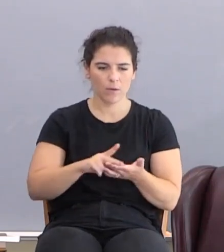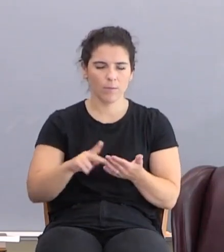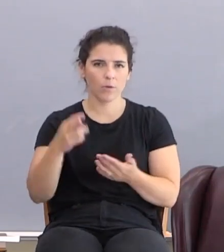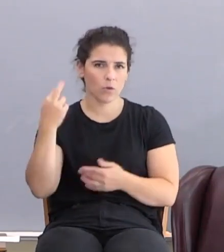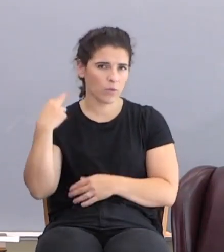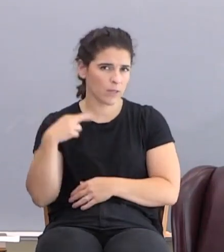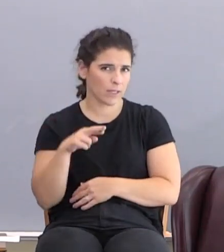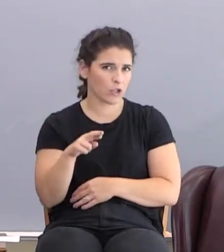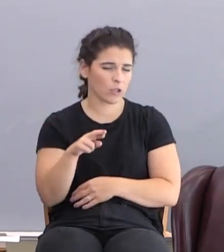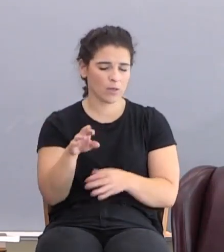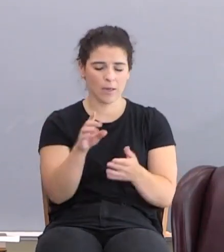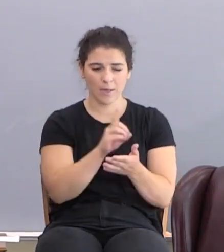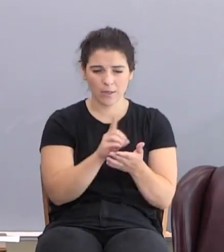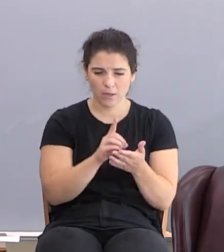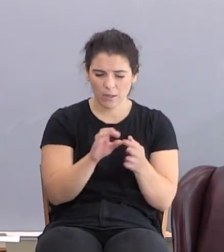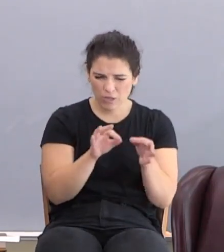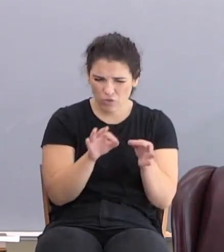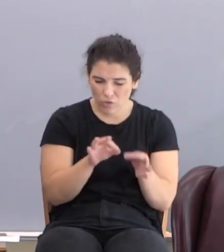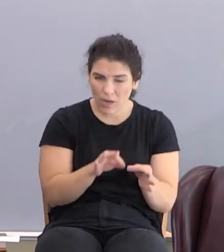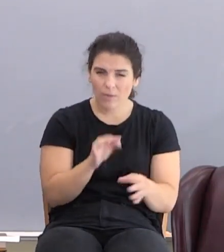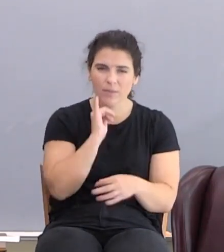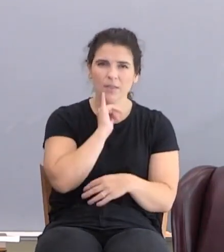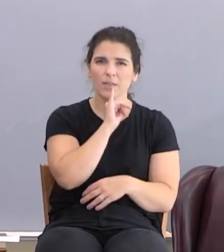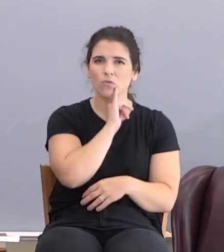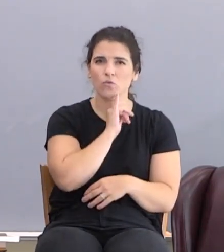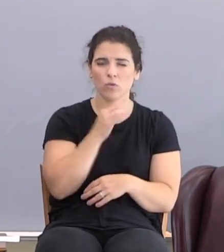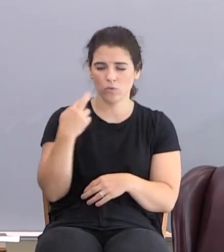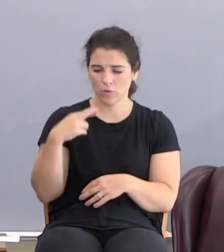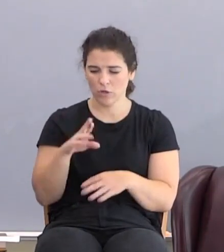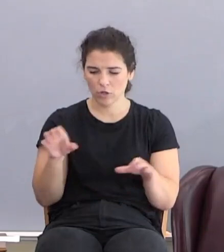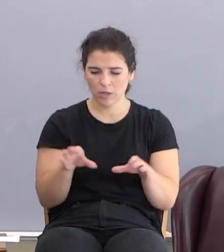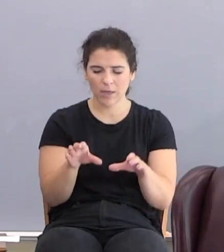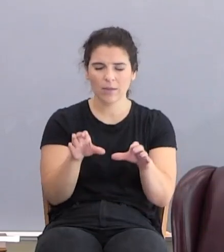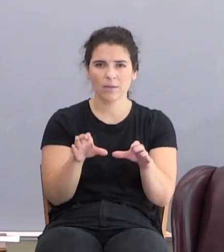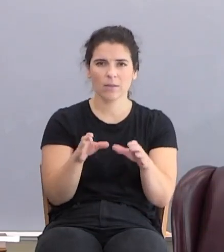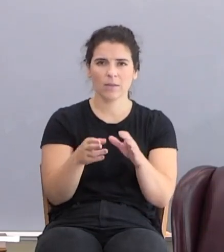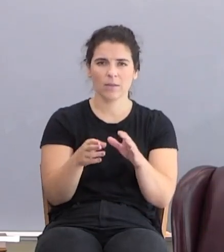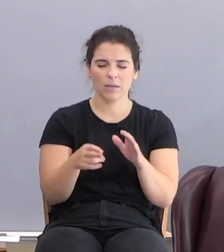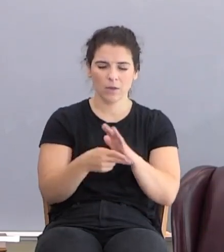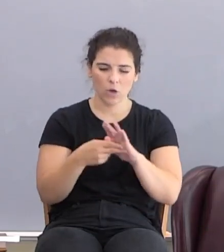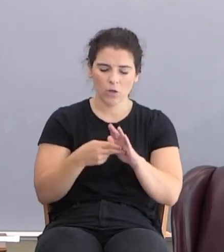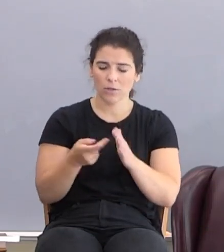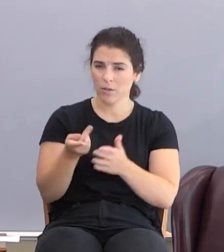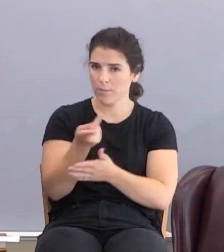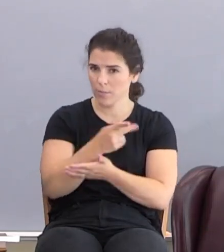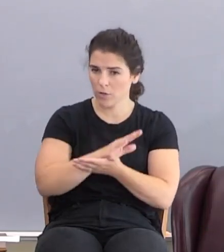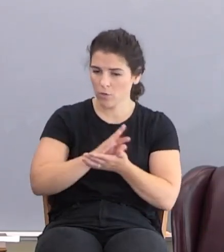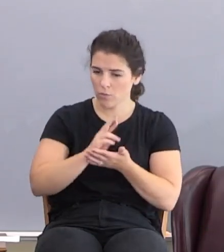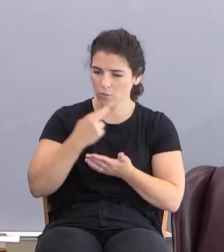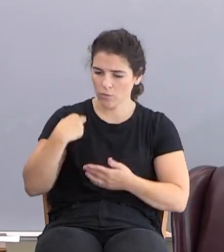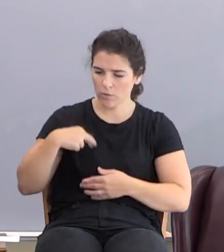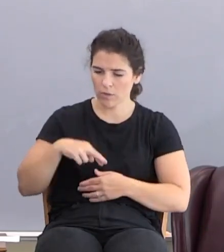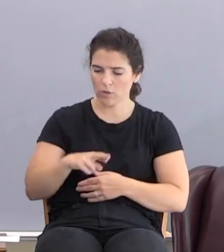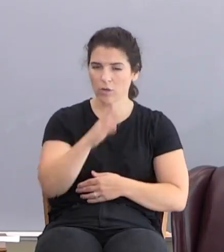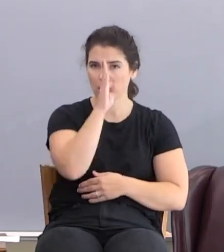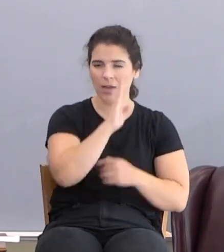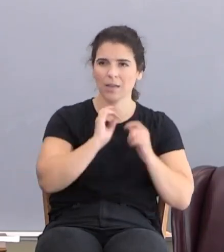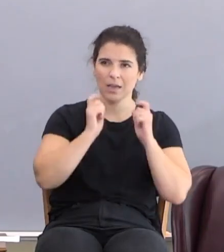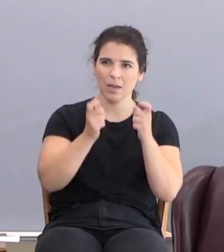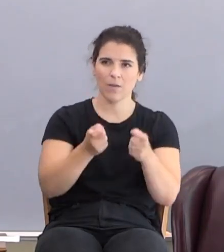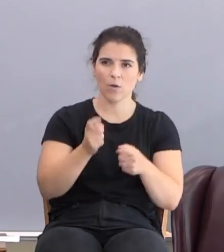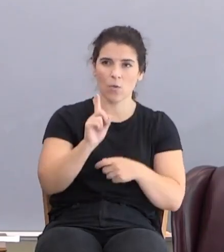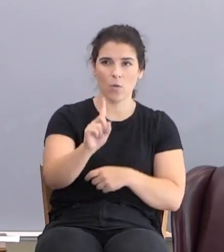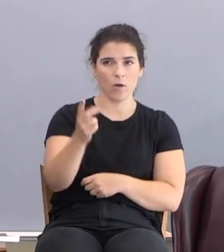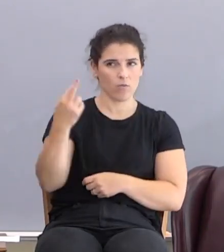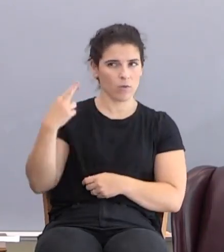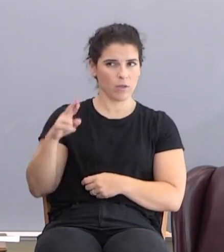And he describes Israel's religious activity on the new covenant and calls it pure religion. God only gave one religion in all of human history. He gave it to the